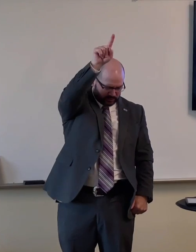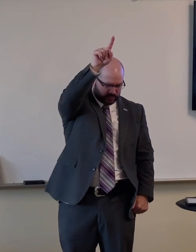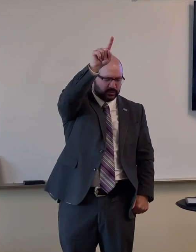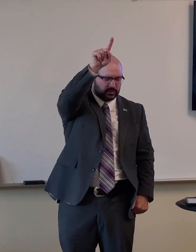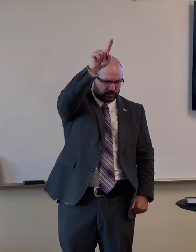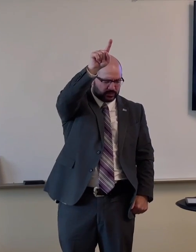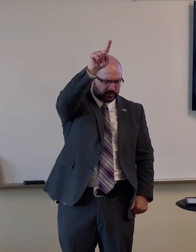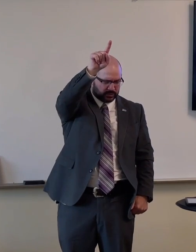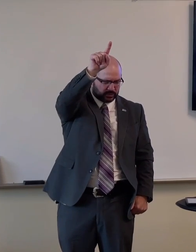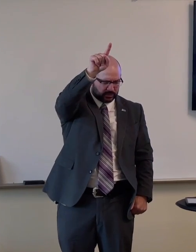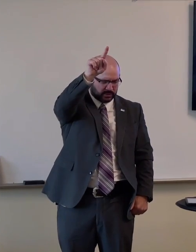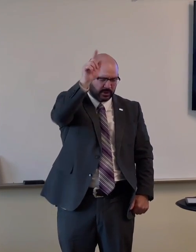built into a temple for you